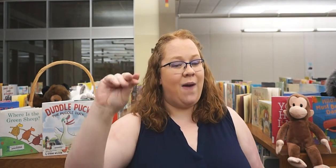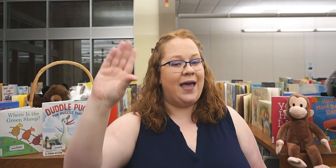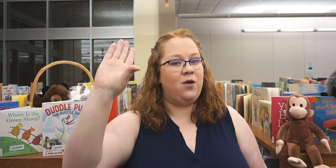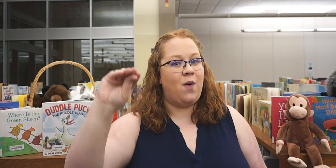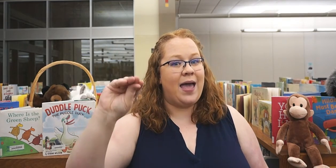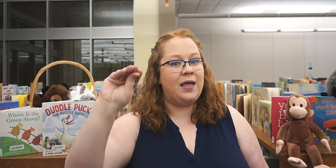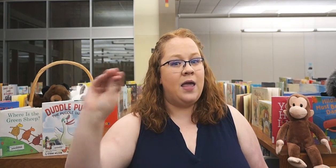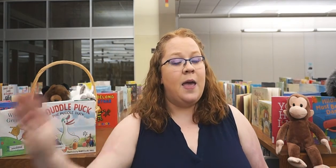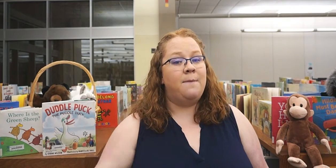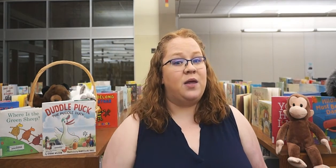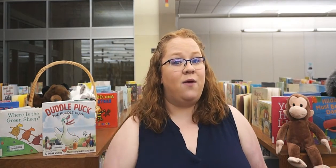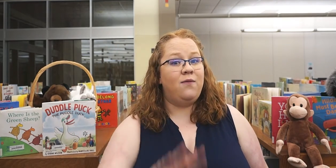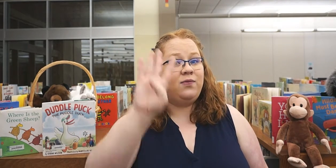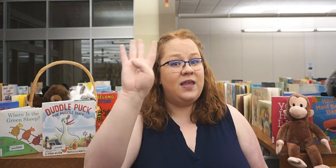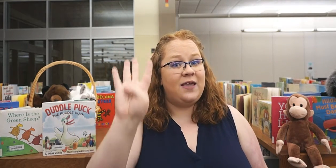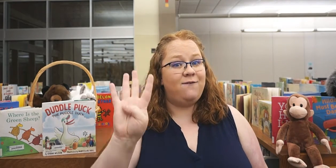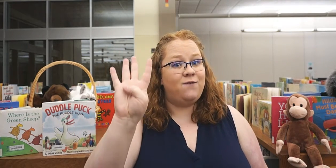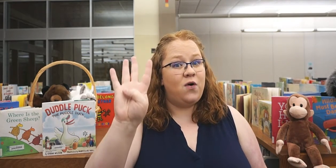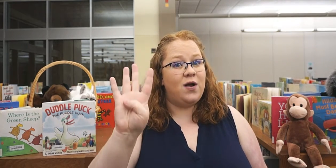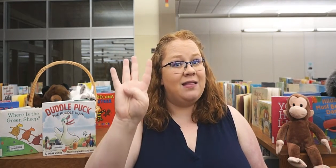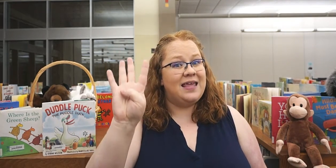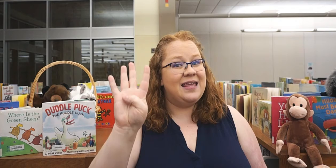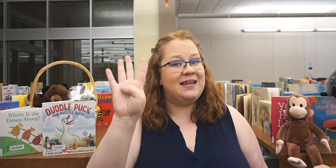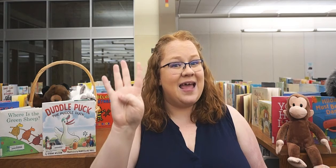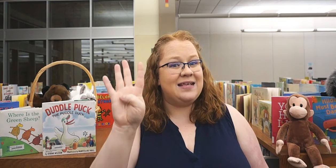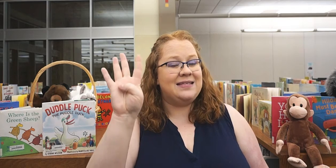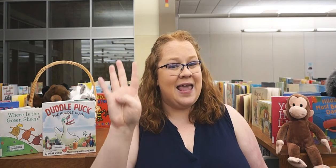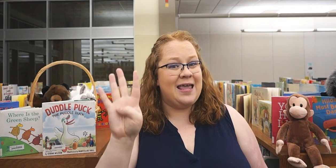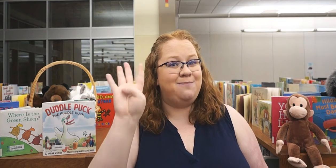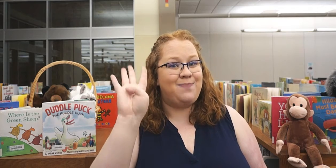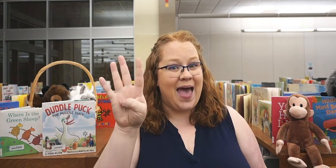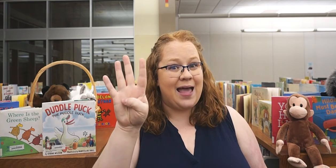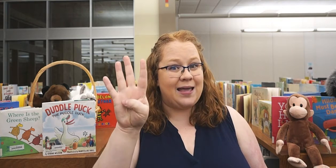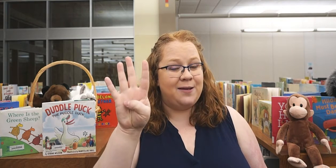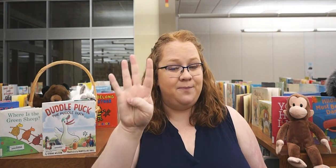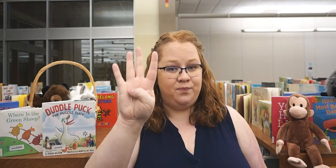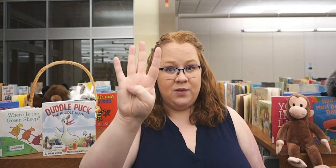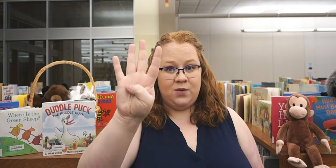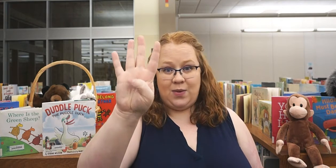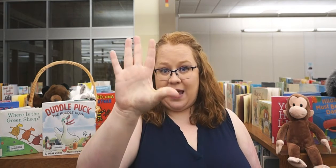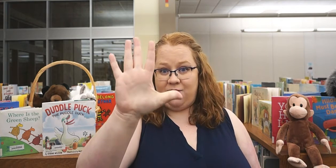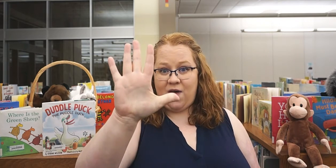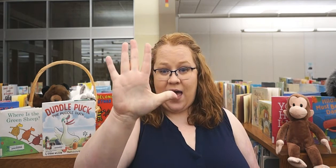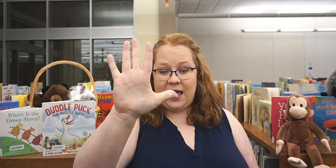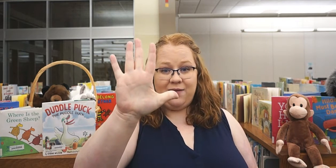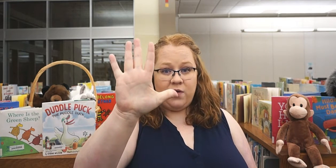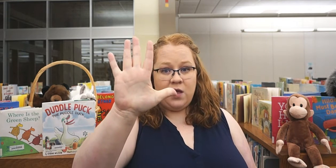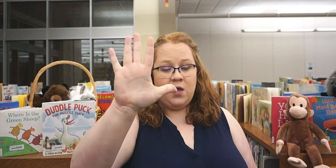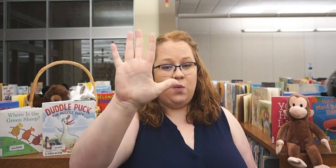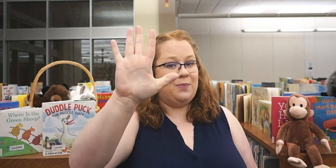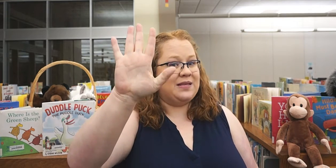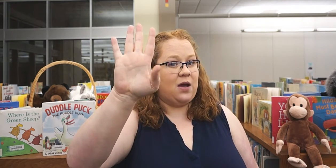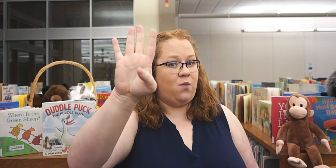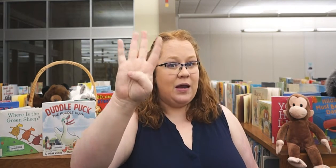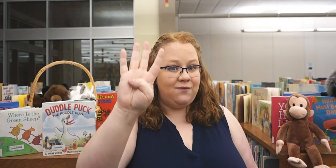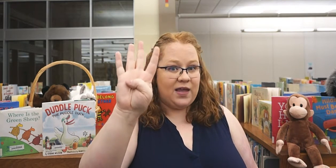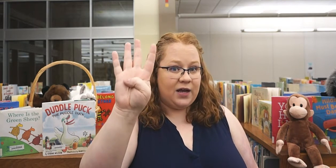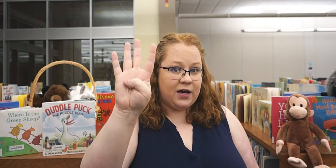quack, quack, but only four Little Ducks came back. We had five. We put down one finger